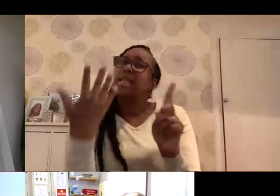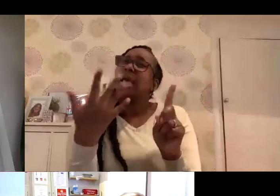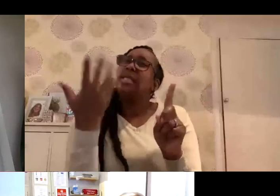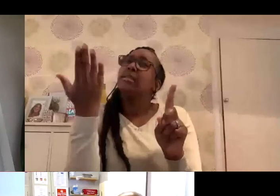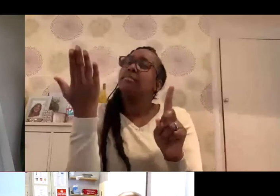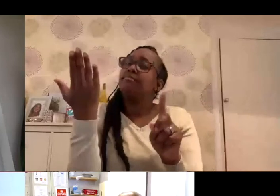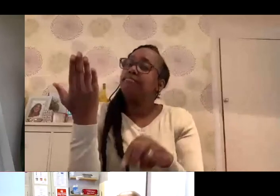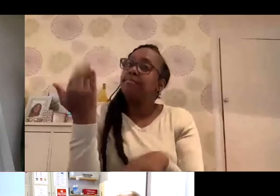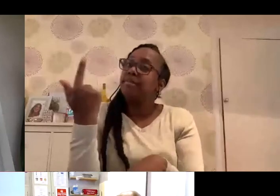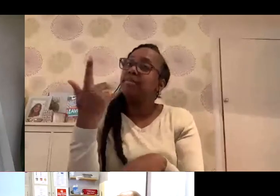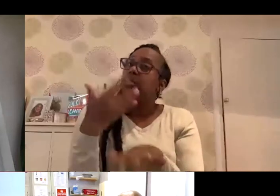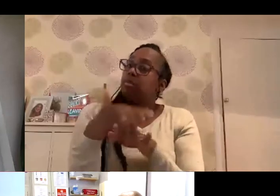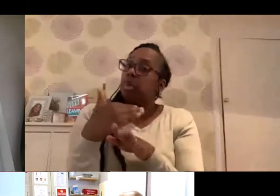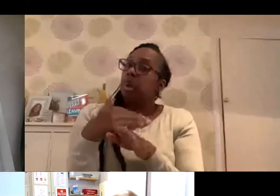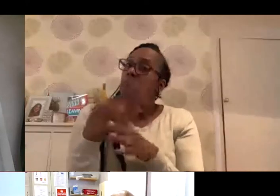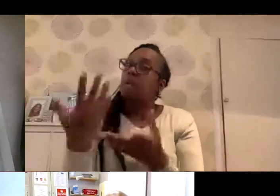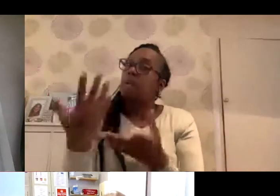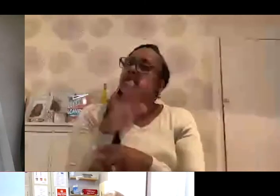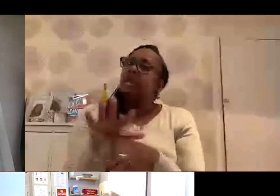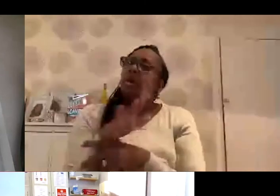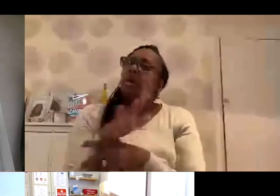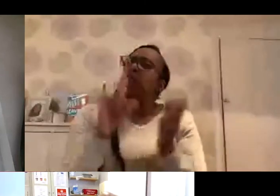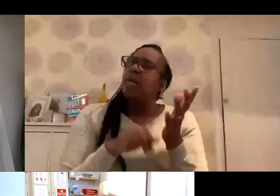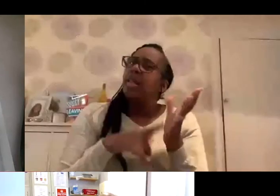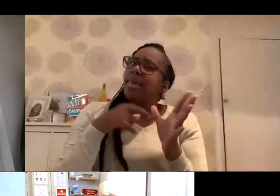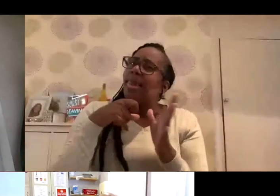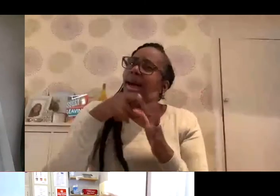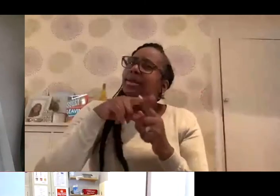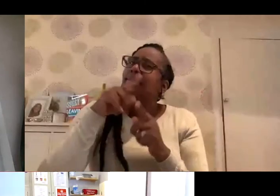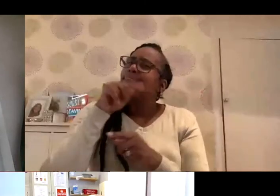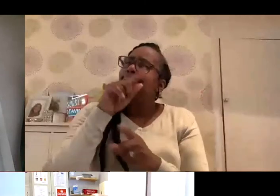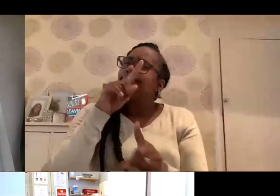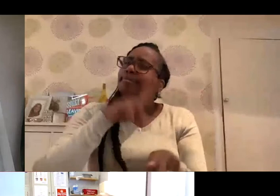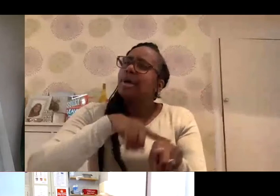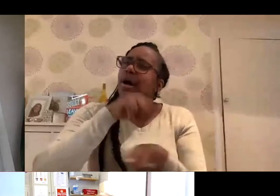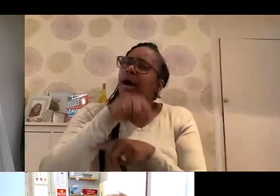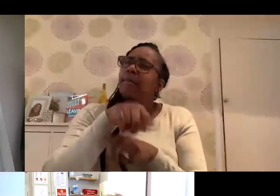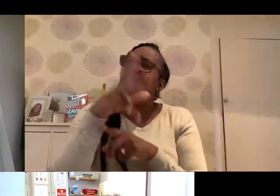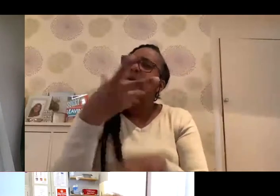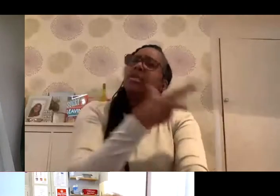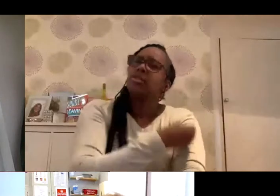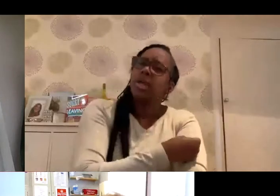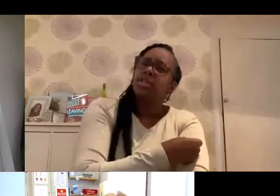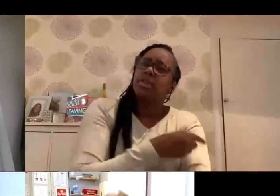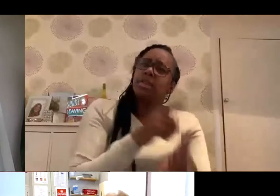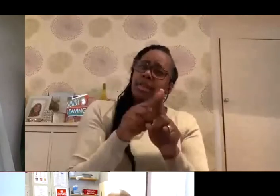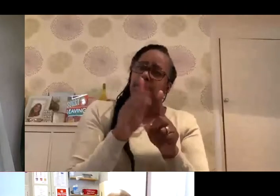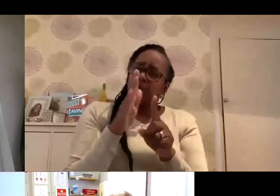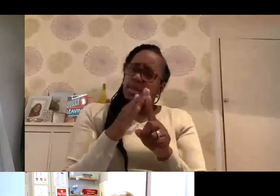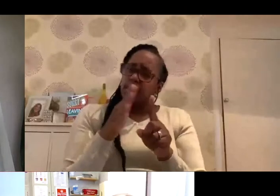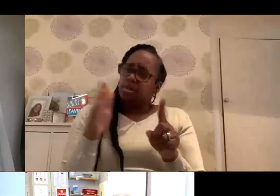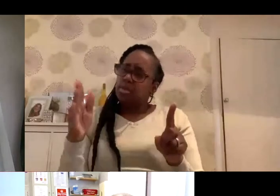of the immunization. So when you combine the lag period of the immunization for the injection to work and the vaccine to manifest in that